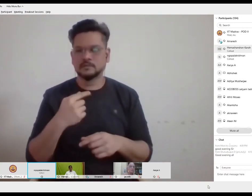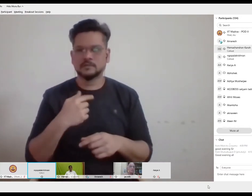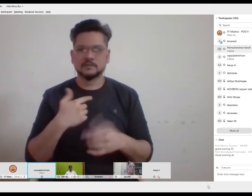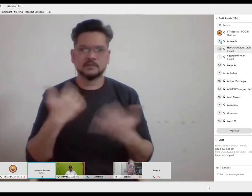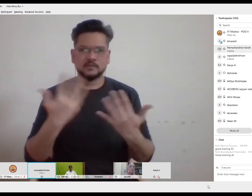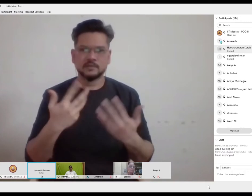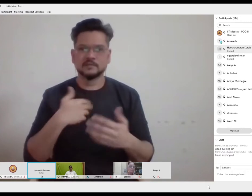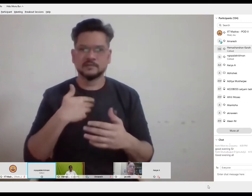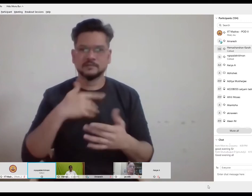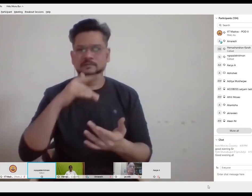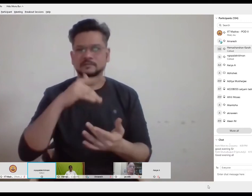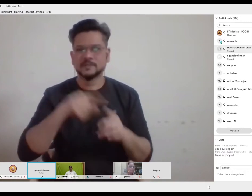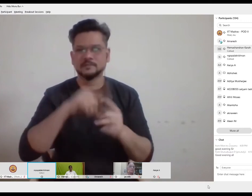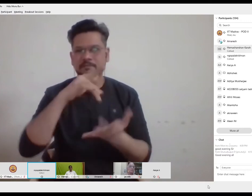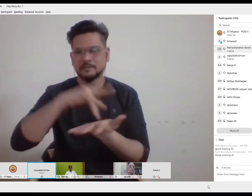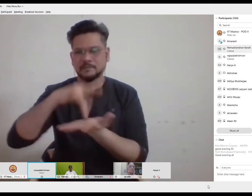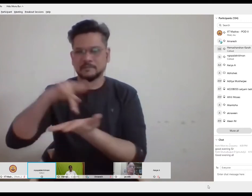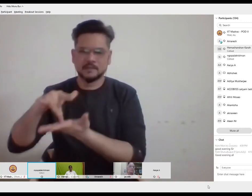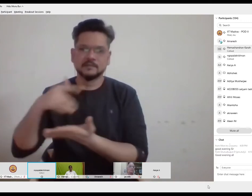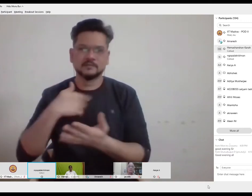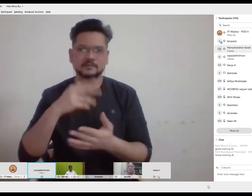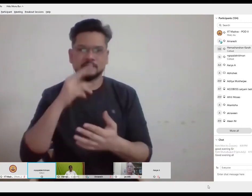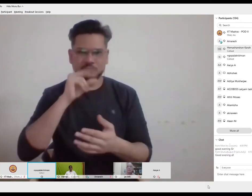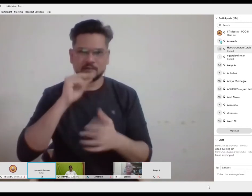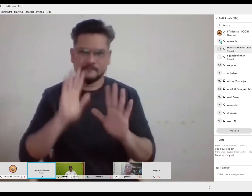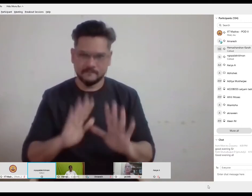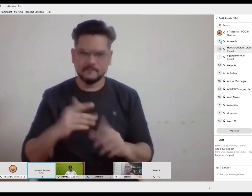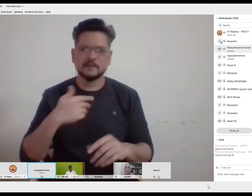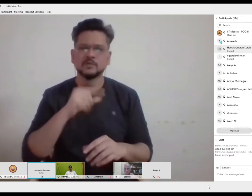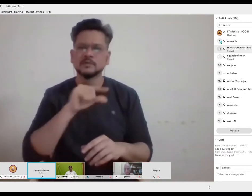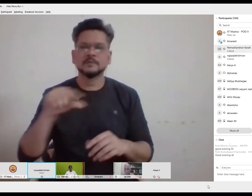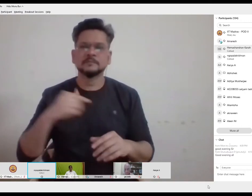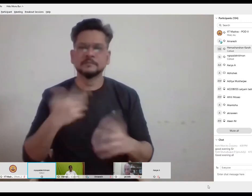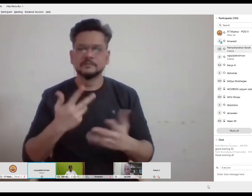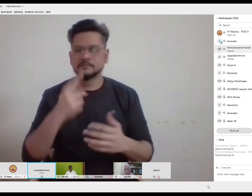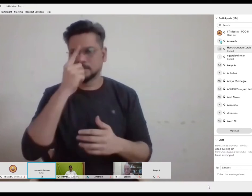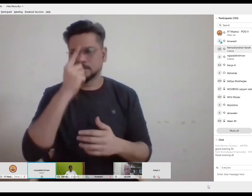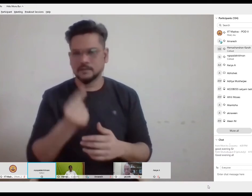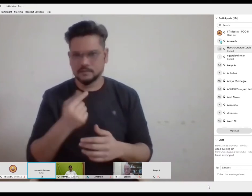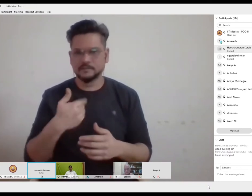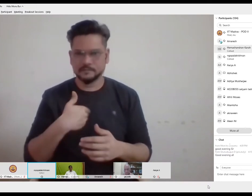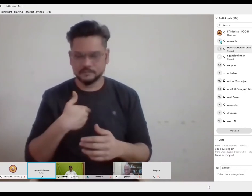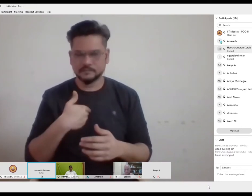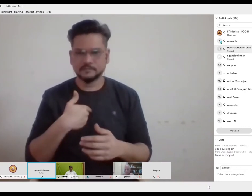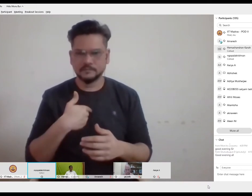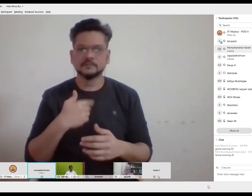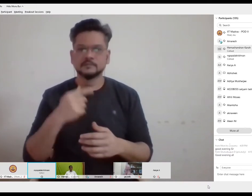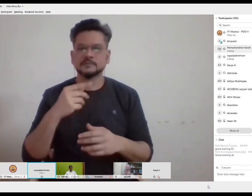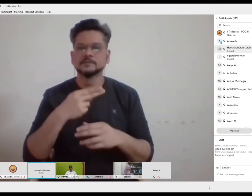between so I'm Neeta Gopalakrishnan and I'm a co-founder of an organization a